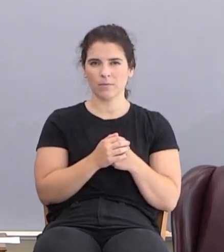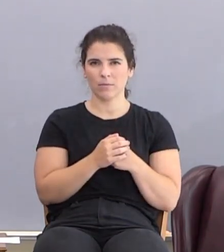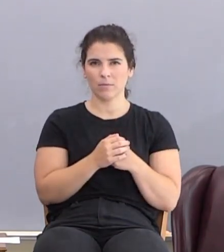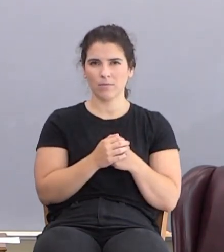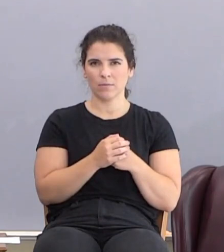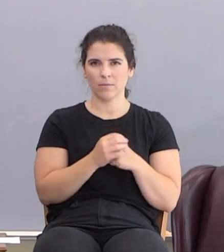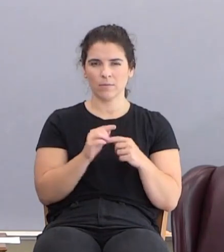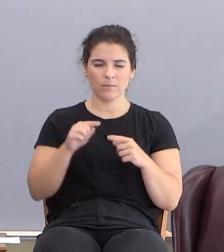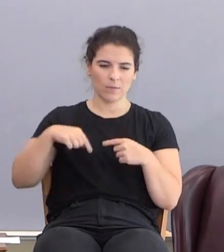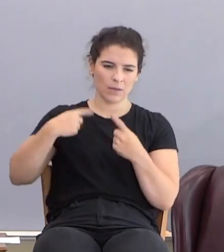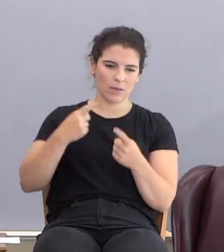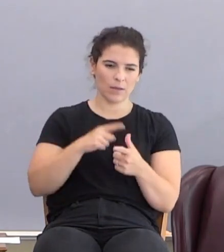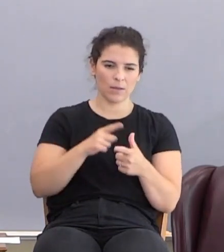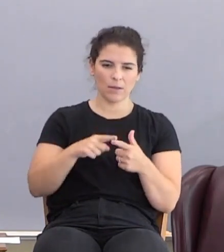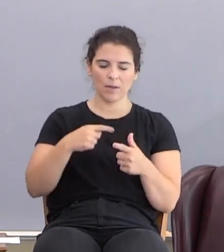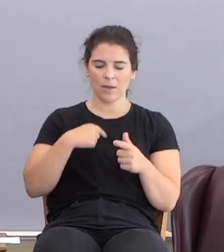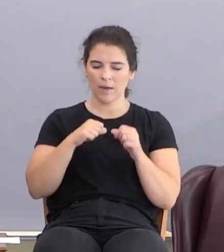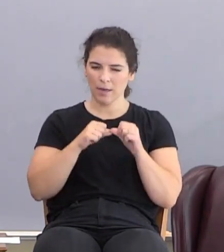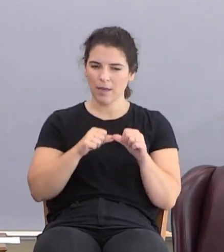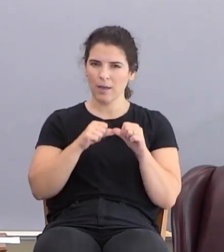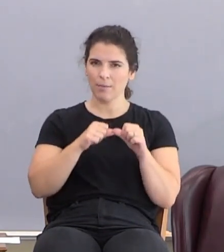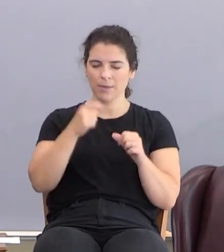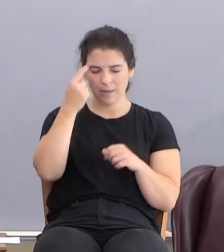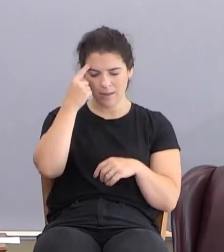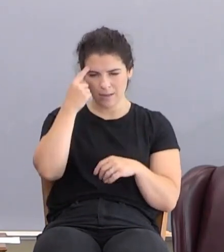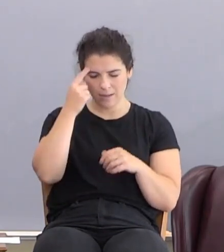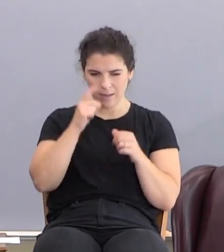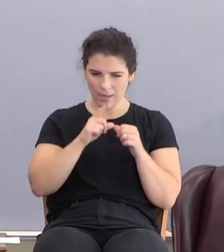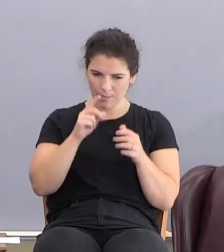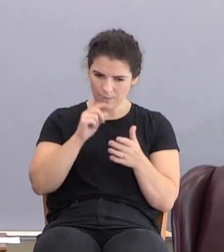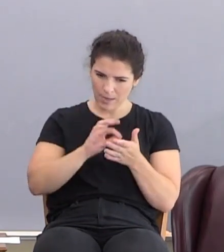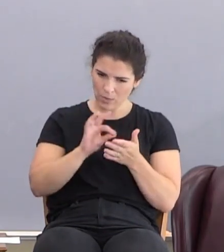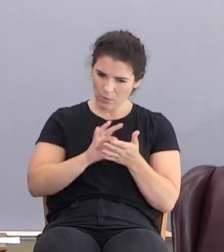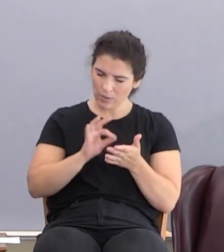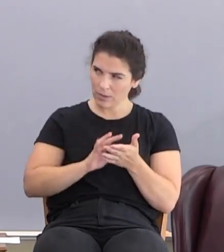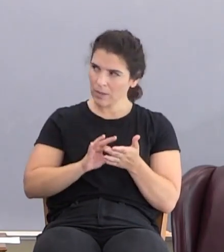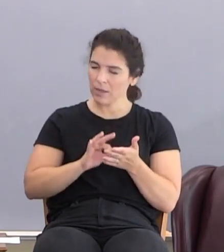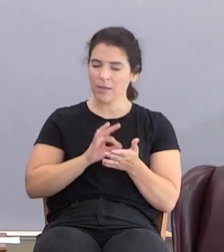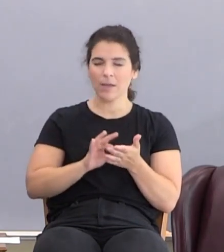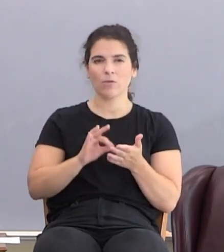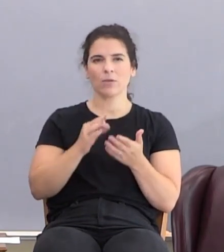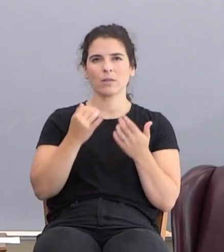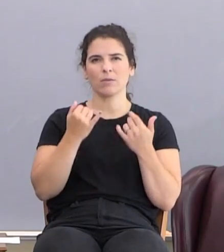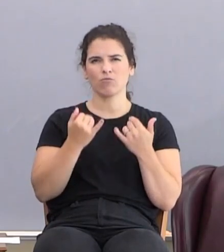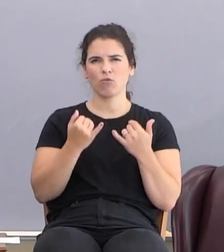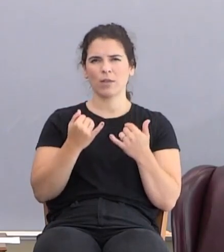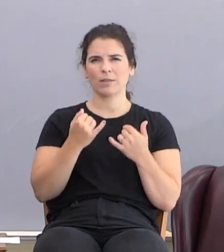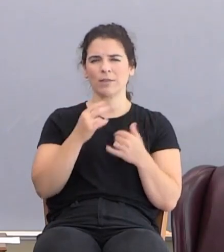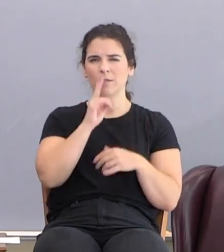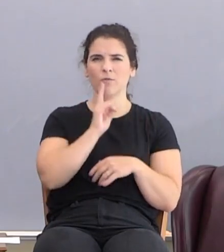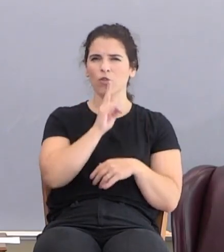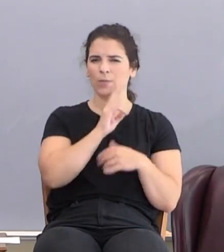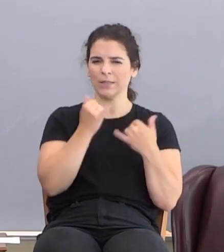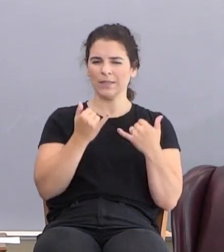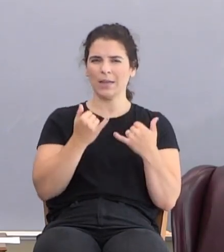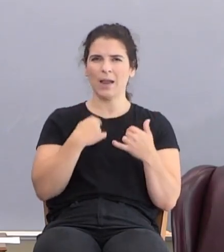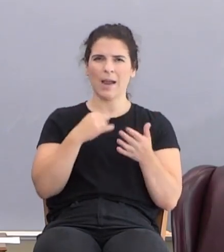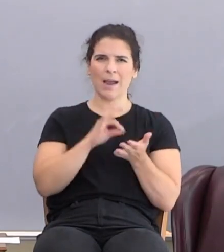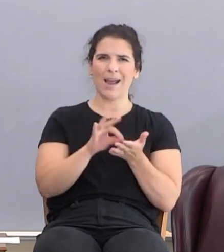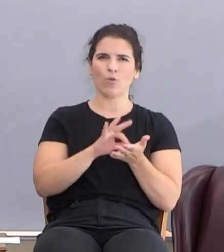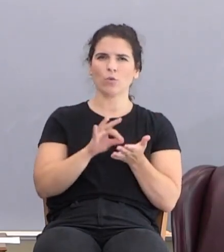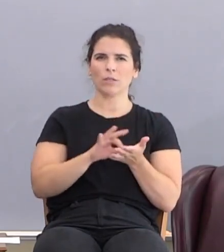But since then I've kept on thinking, I've kept on counting, that word counted there is in the present tense. I count